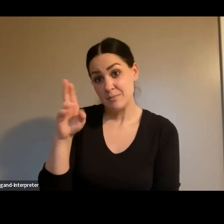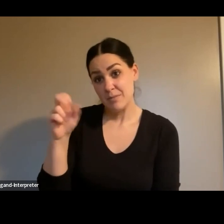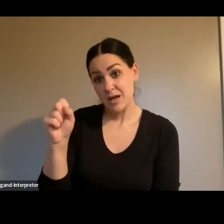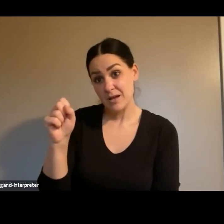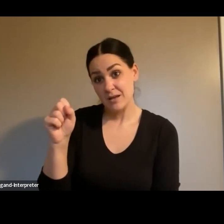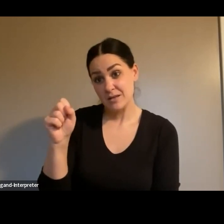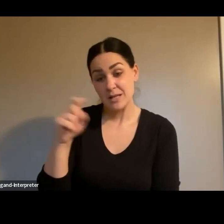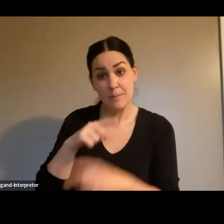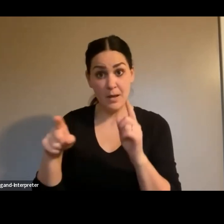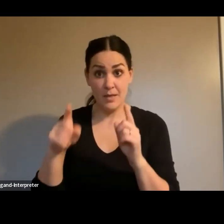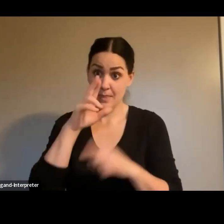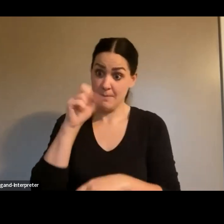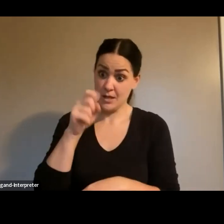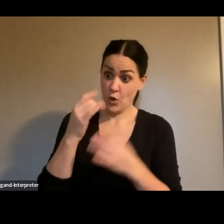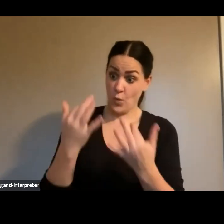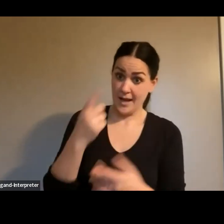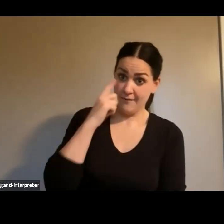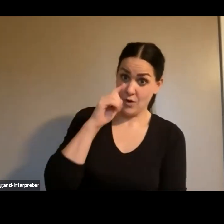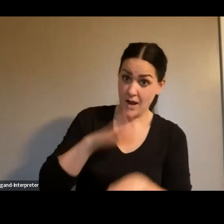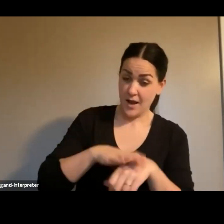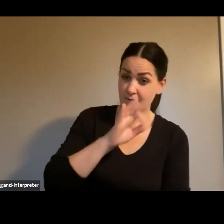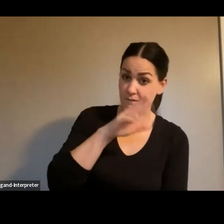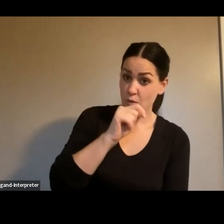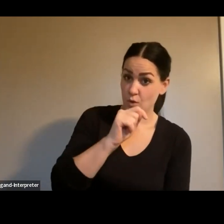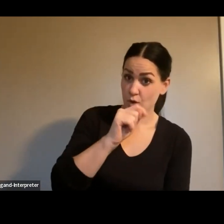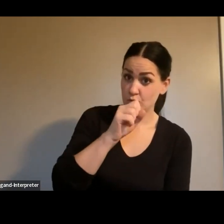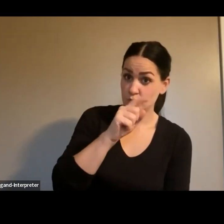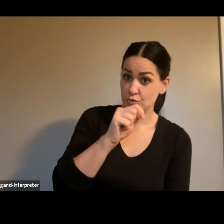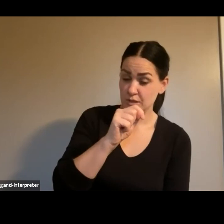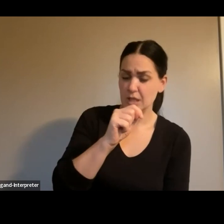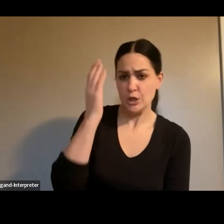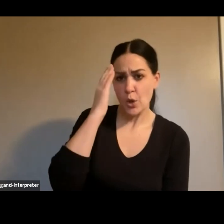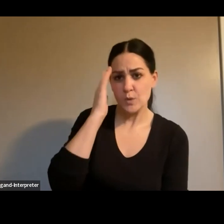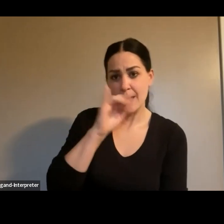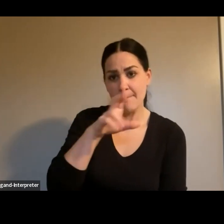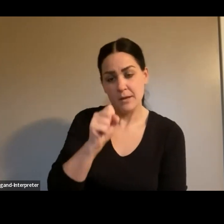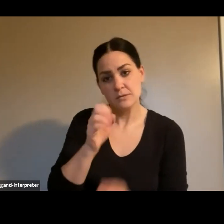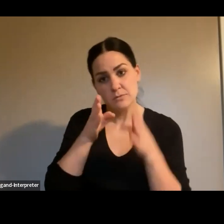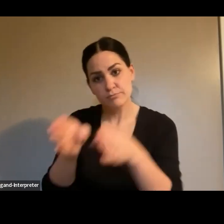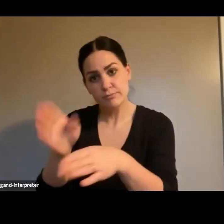is on 4th Street. It knows that that bus is headed your way because it's all in the schedule.